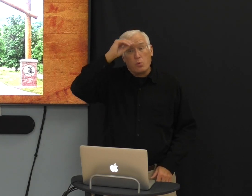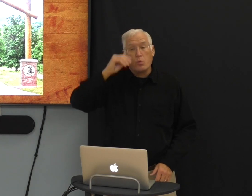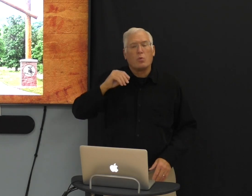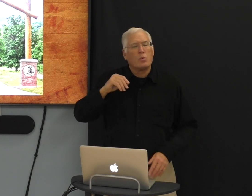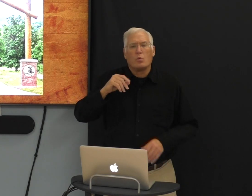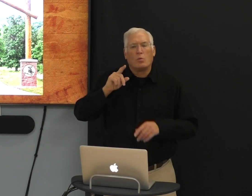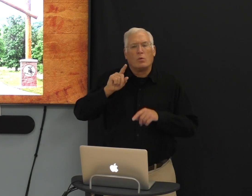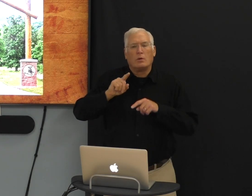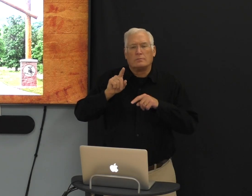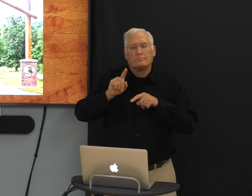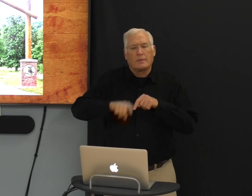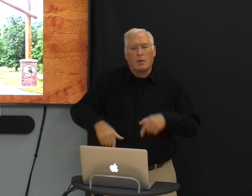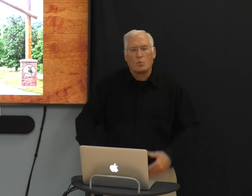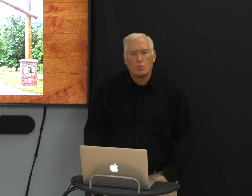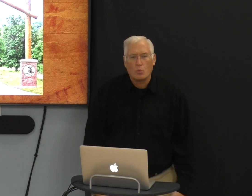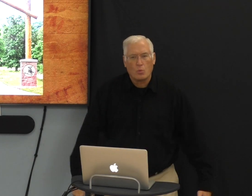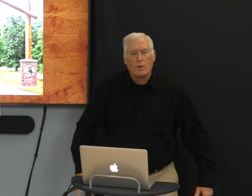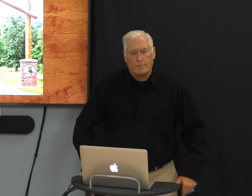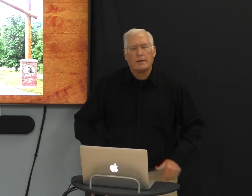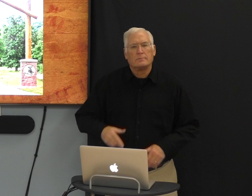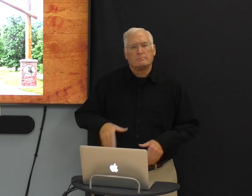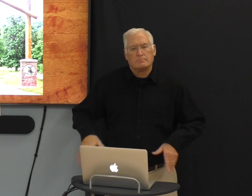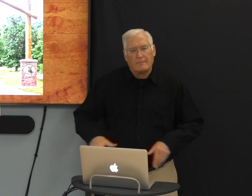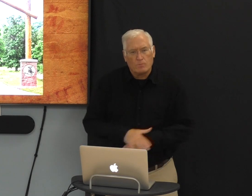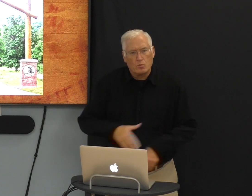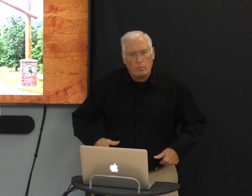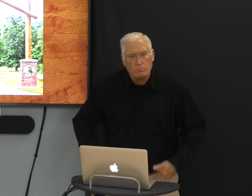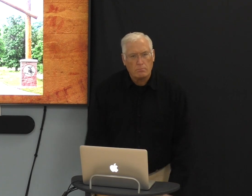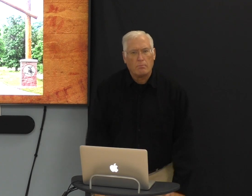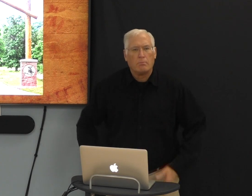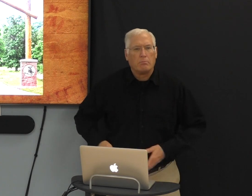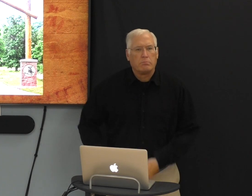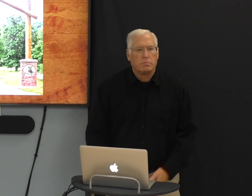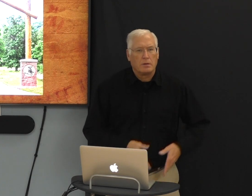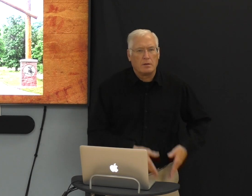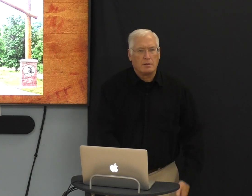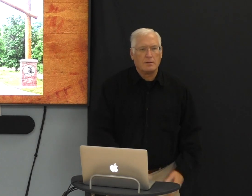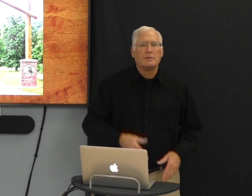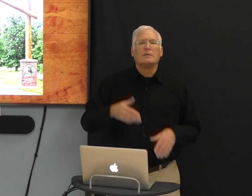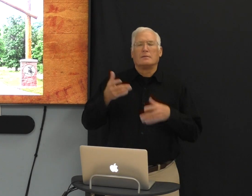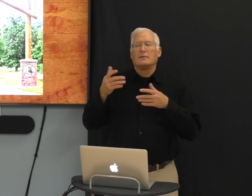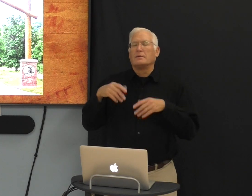Boys can't wear shorts. They have to wear pants, long pants.